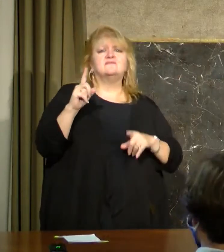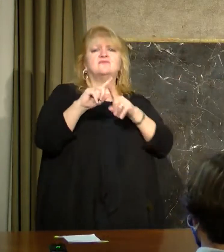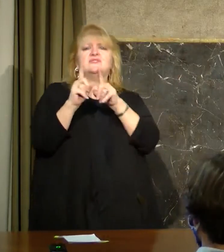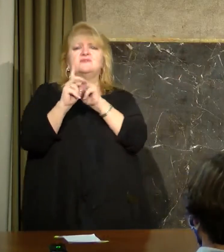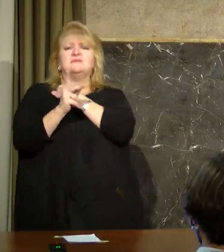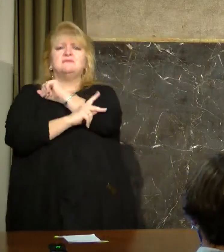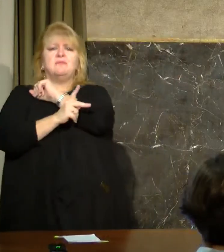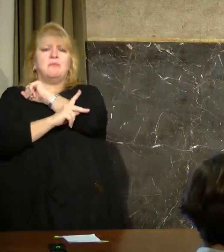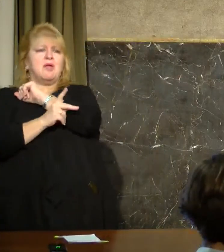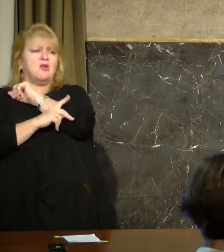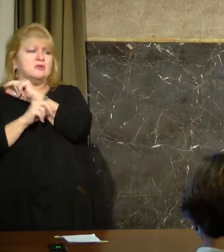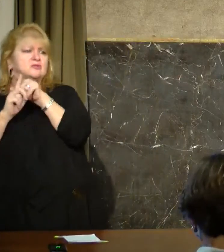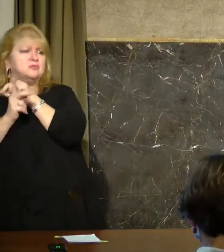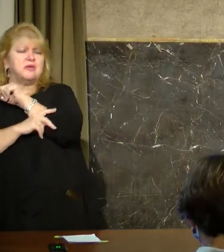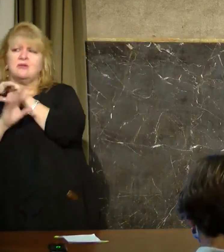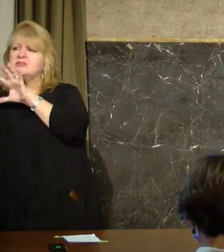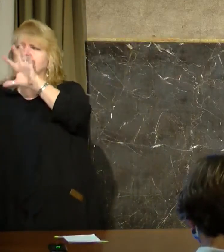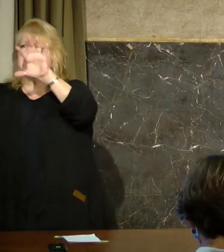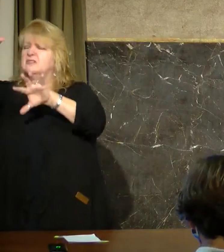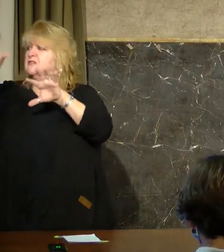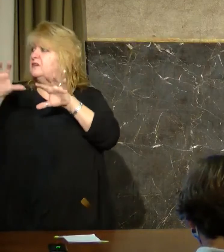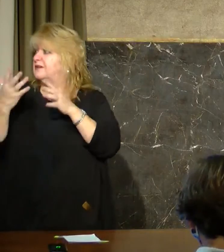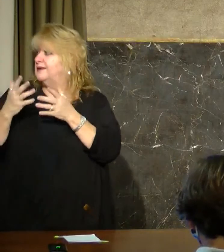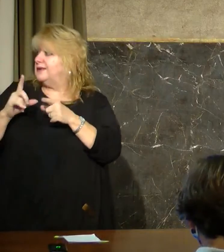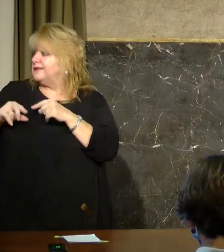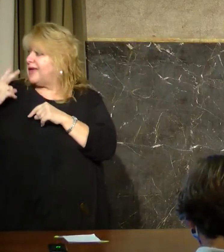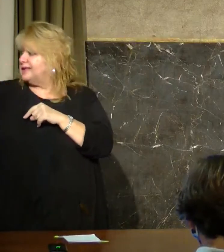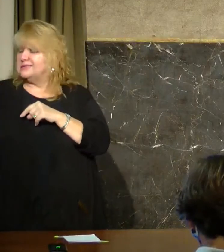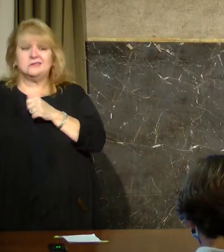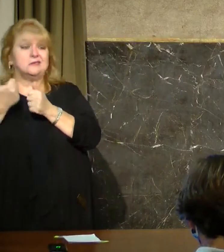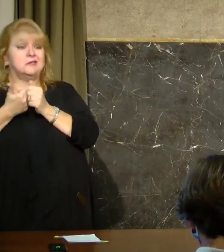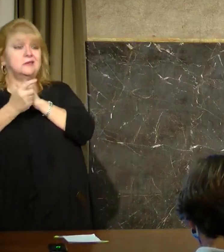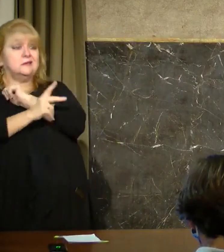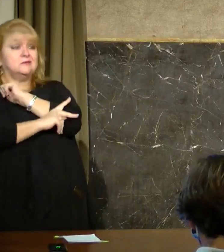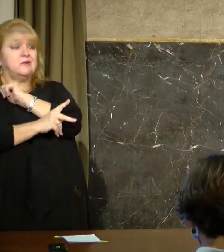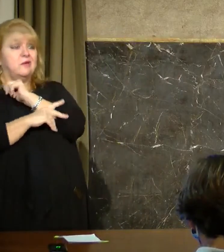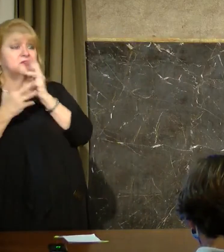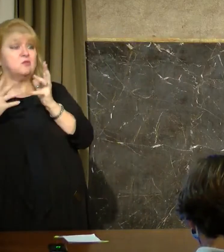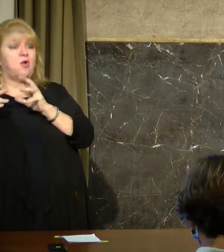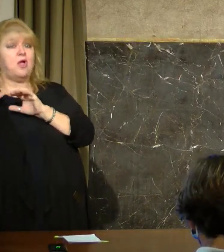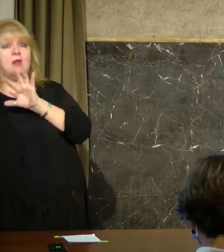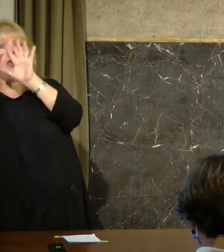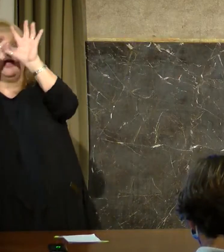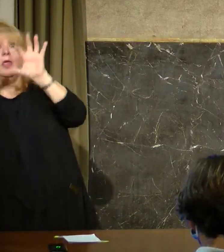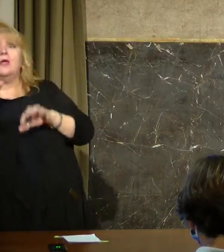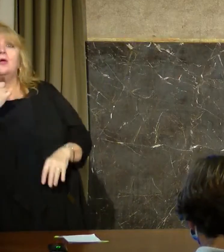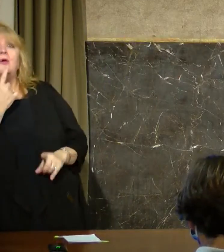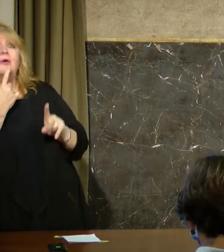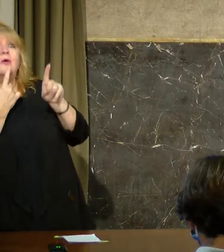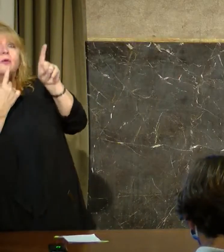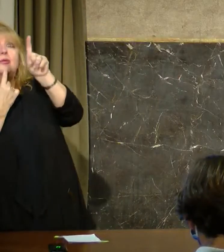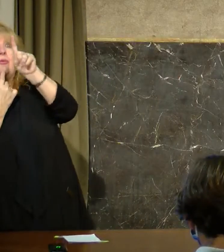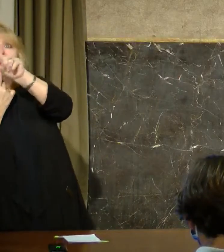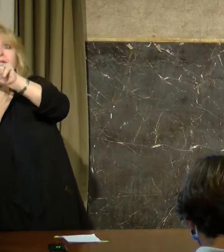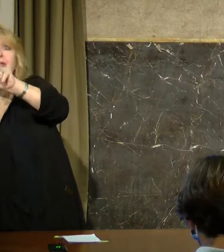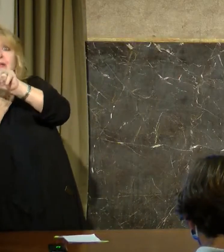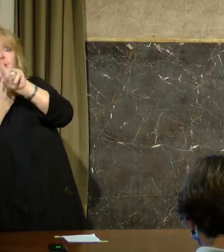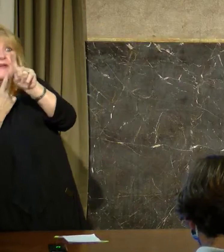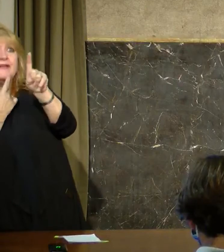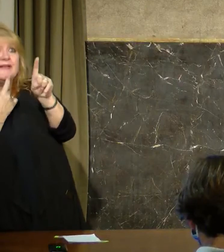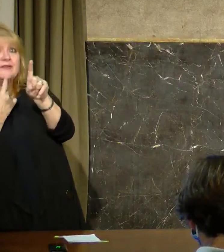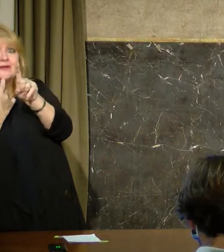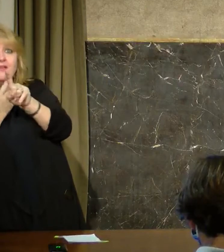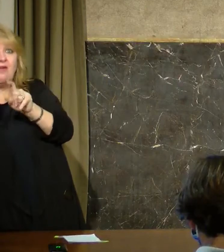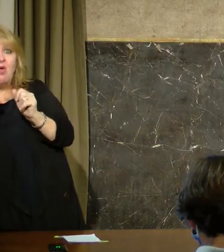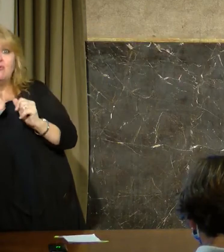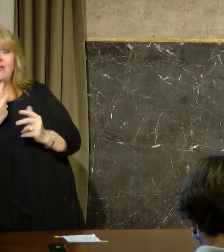But you might not be able to make out each parish because it's all red. 64 parishes are in the highest community transmission